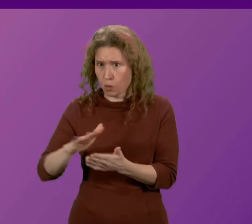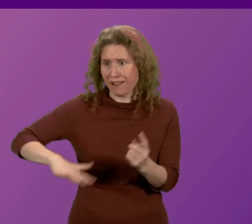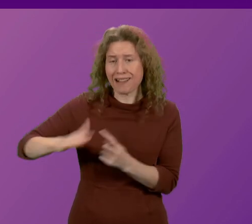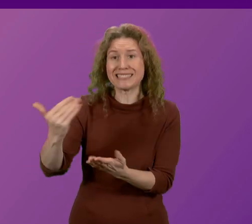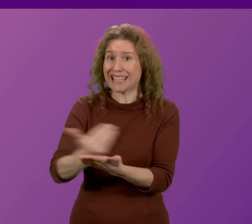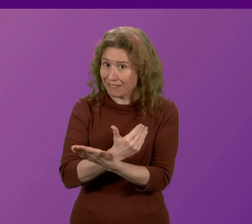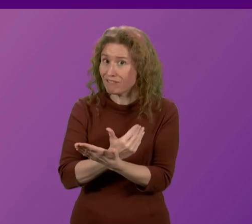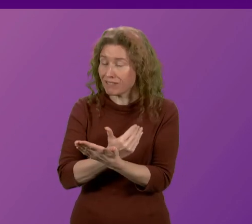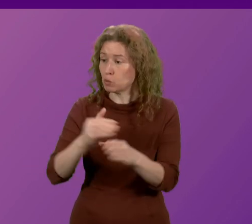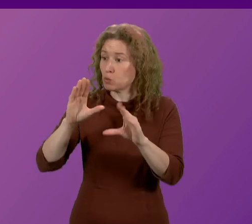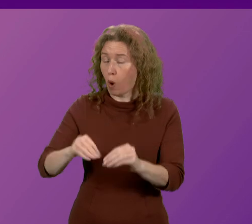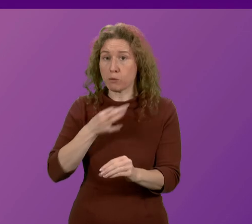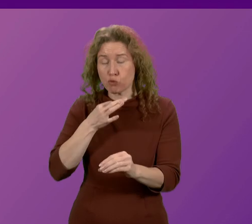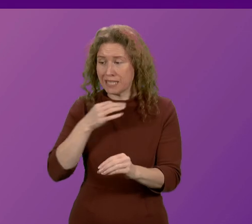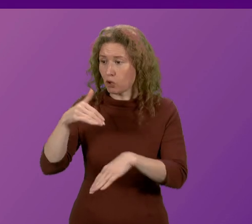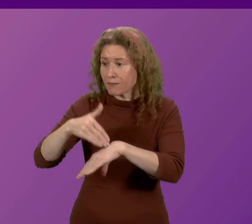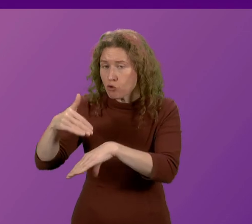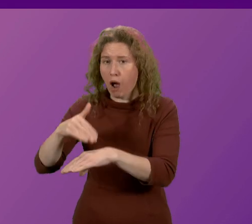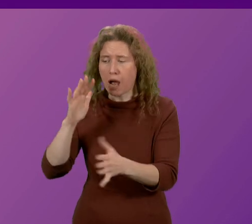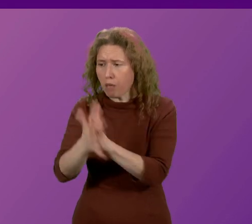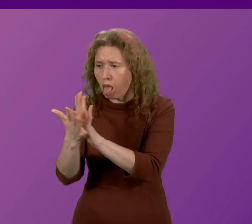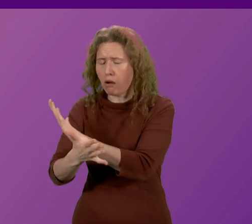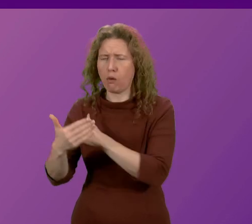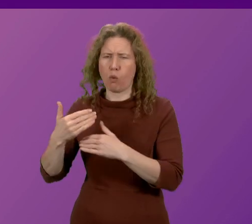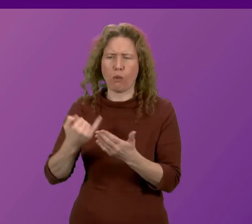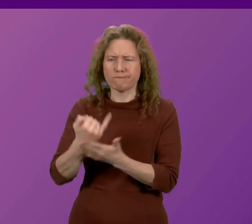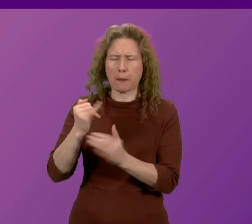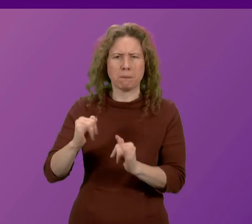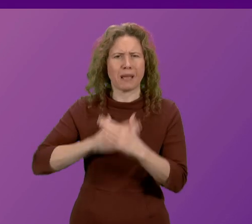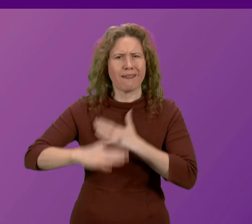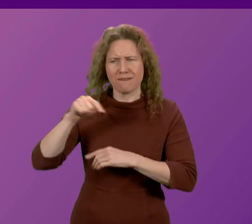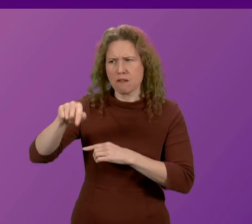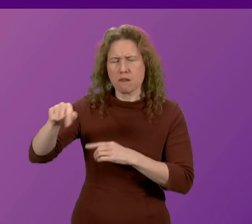land to reduce risk, criminality and antisocial behaviour in the area.